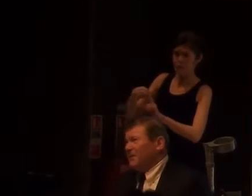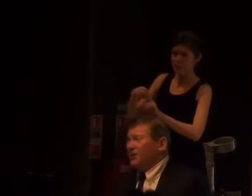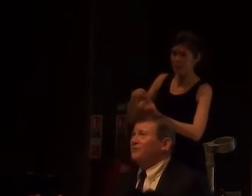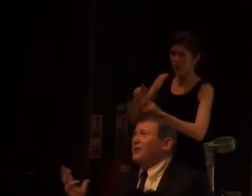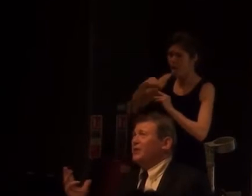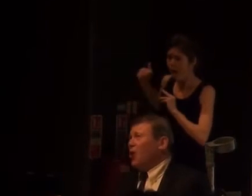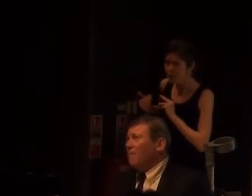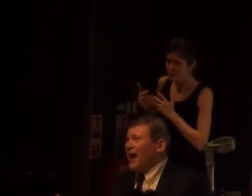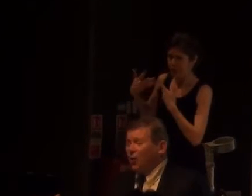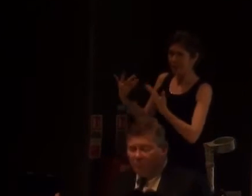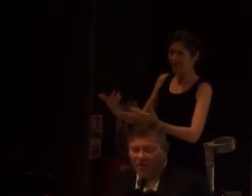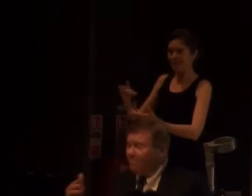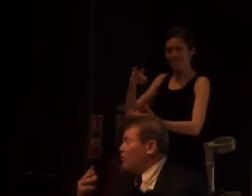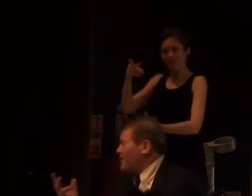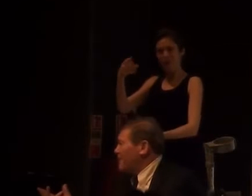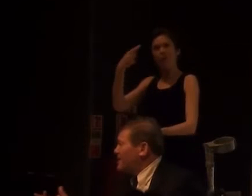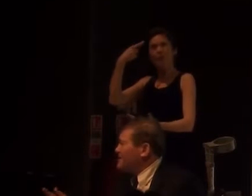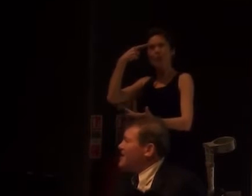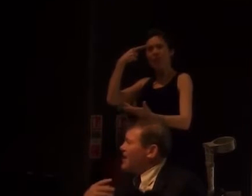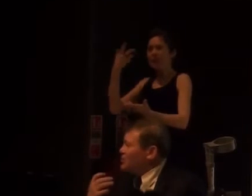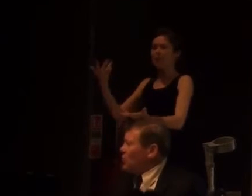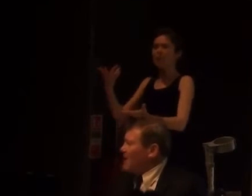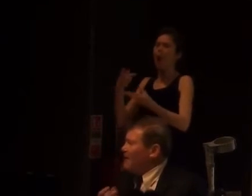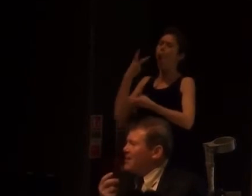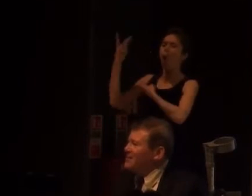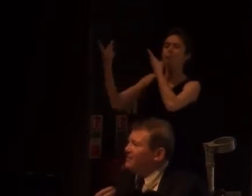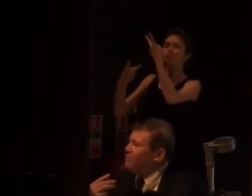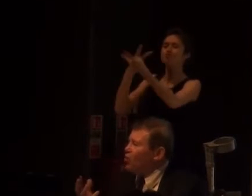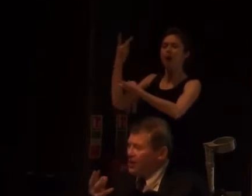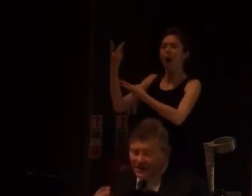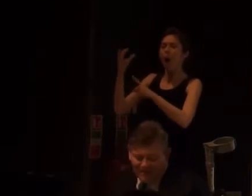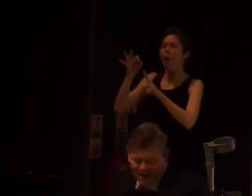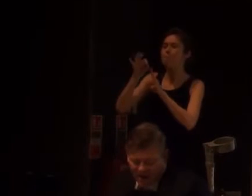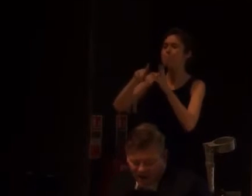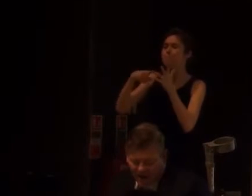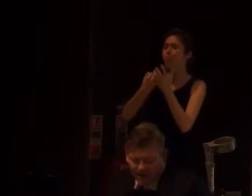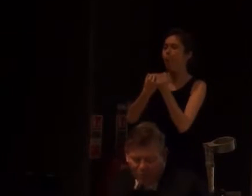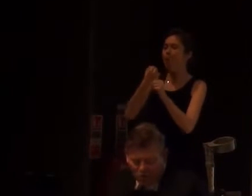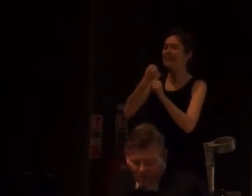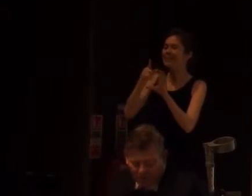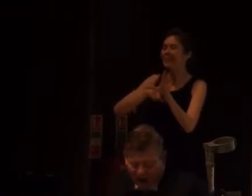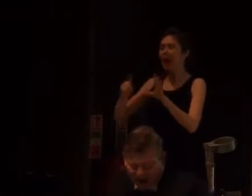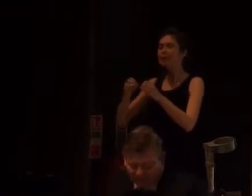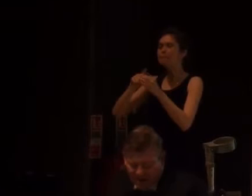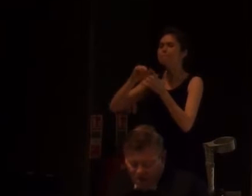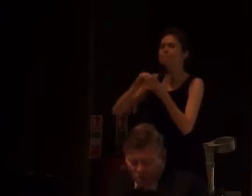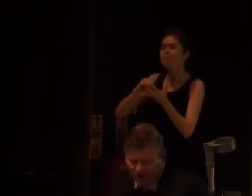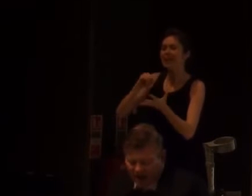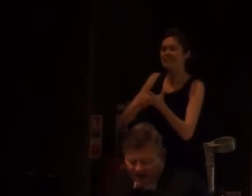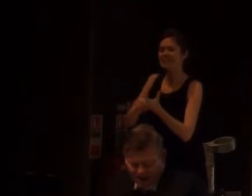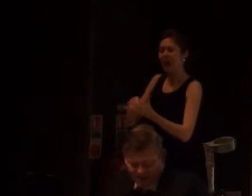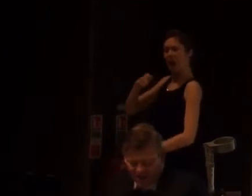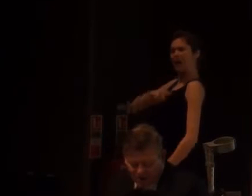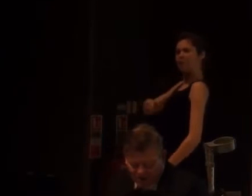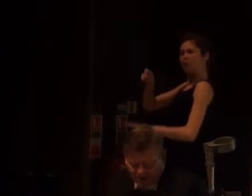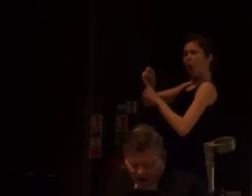pity, think of the black black opera, Porgy and Bess. It's all about pity for Porgy, the poor crippled man. Or